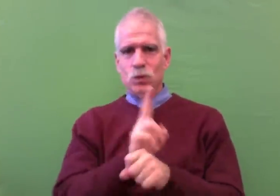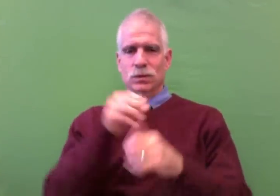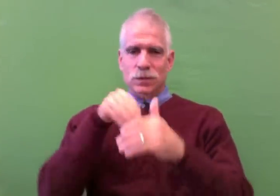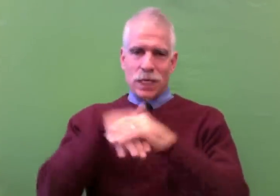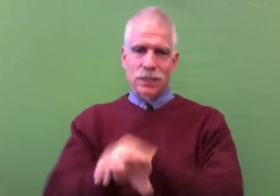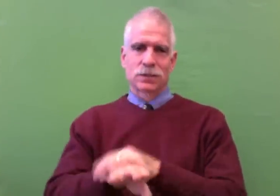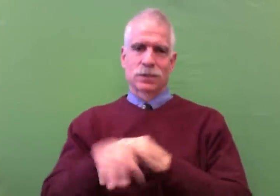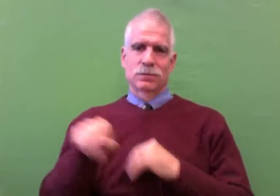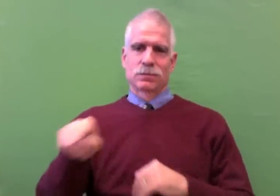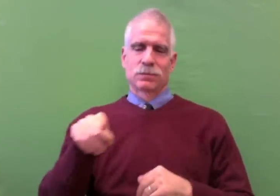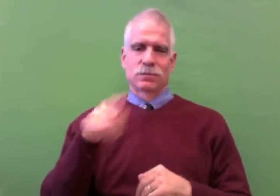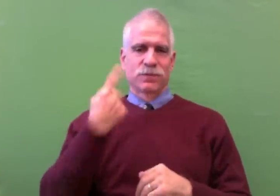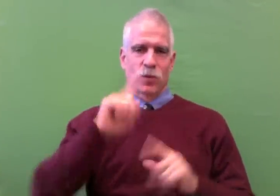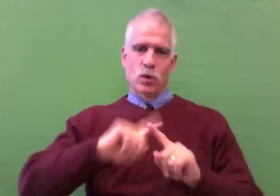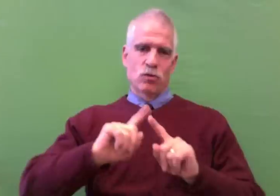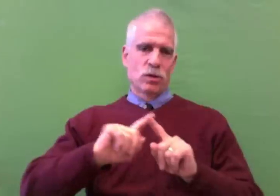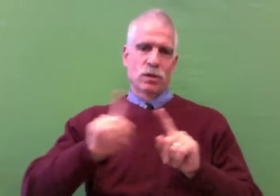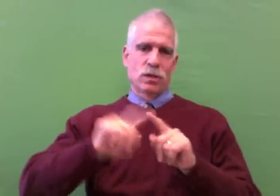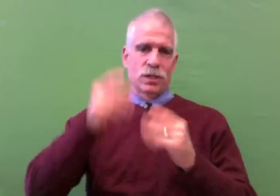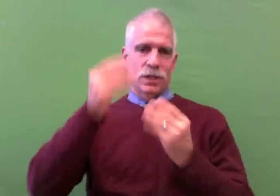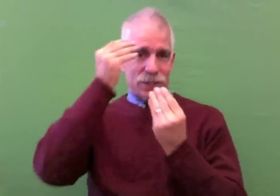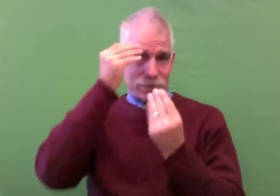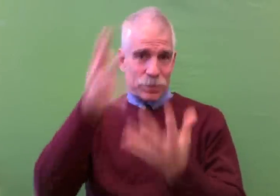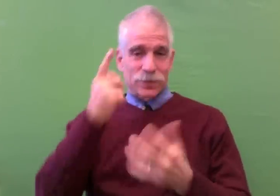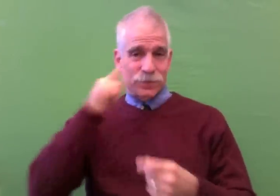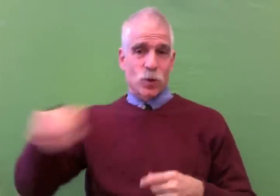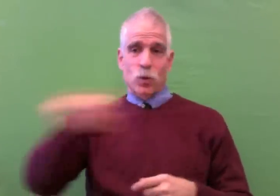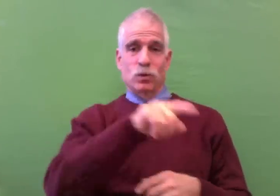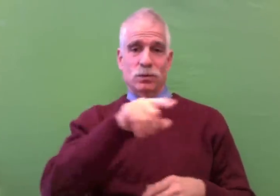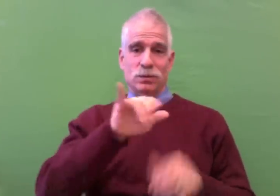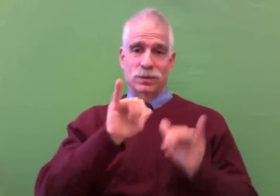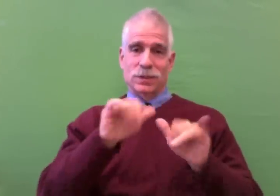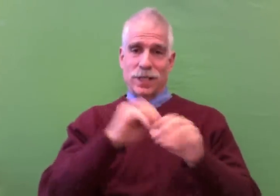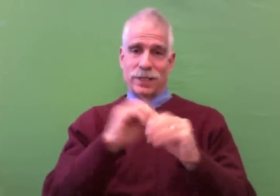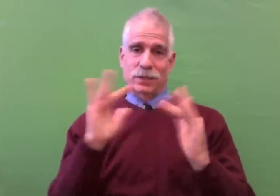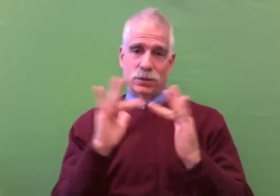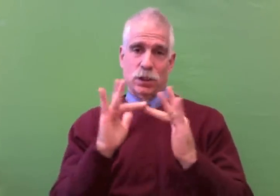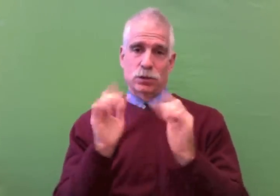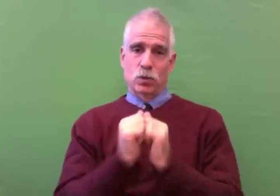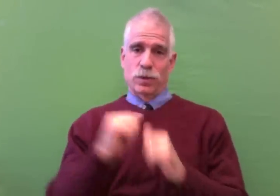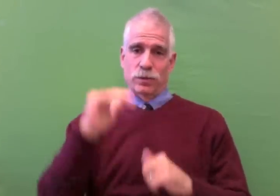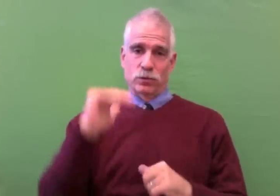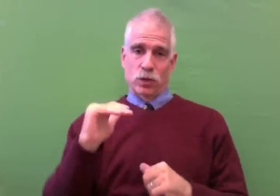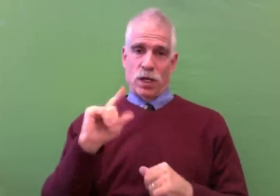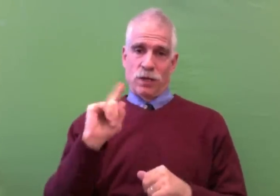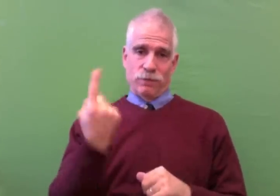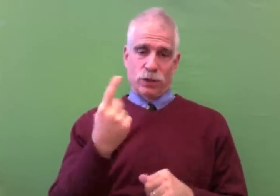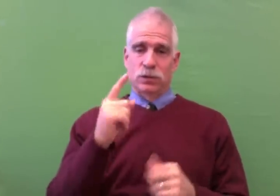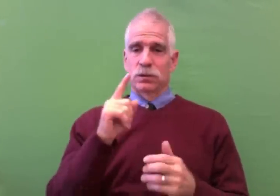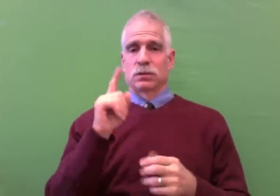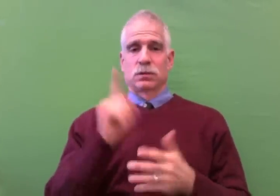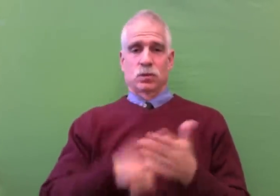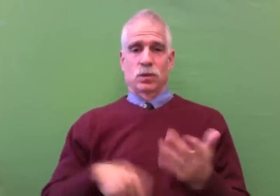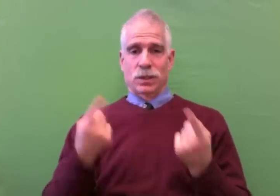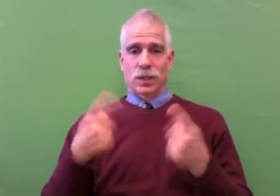so that you can access all the different materials and information and stay in touch with Child First